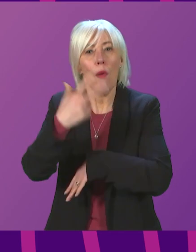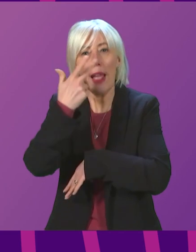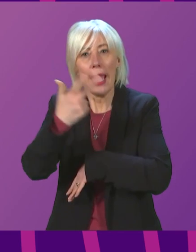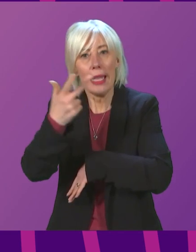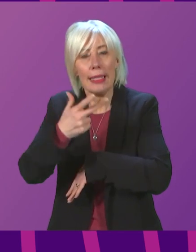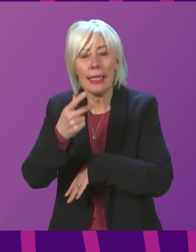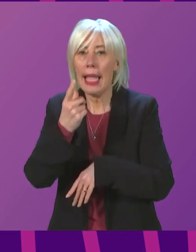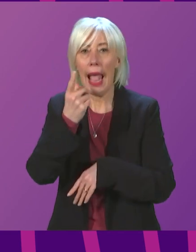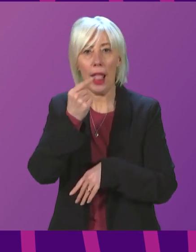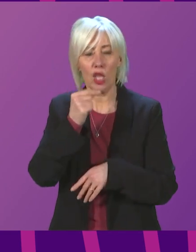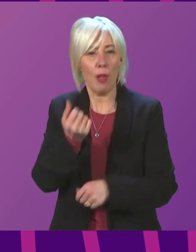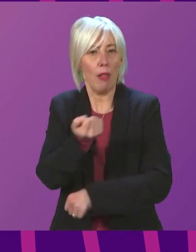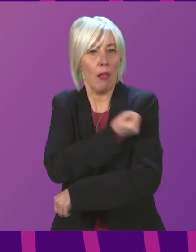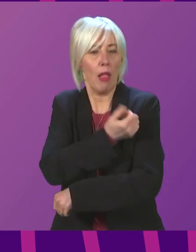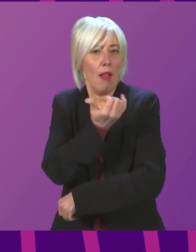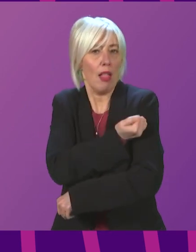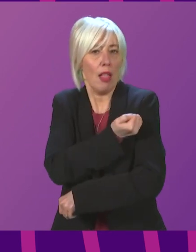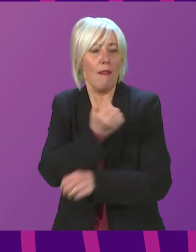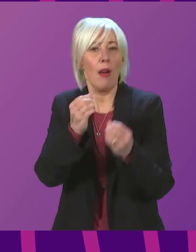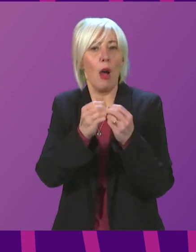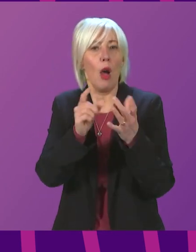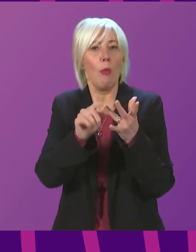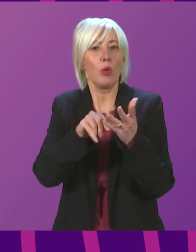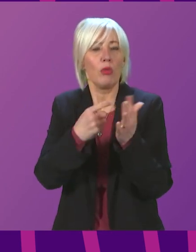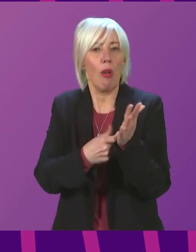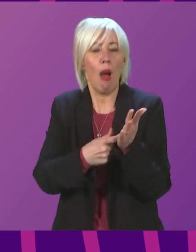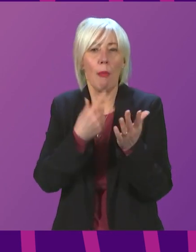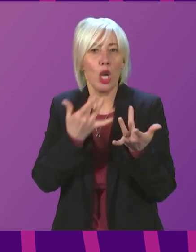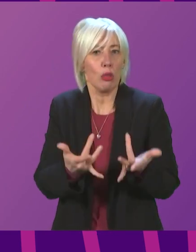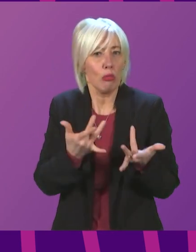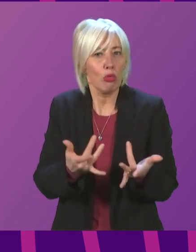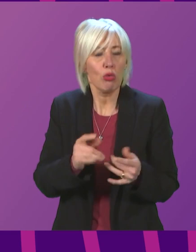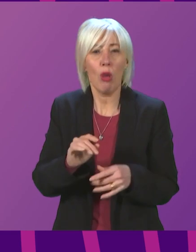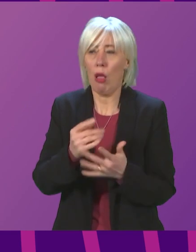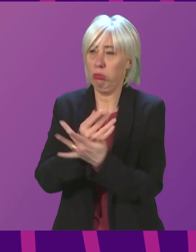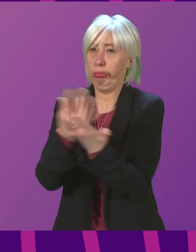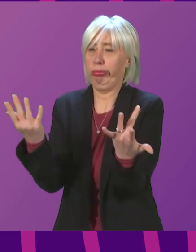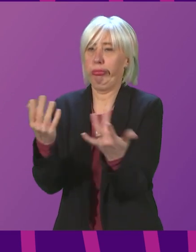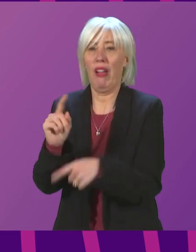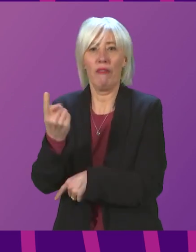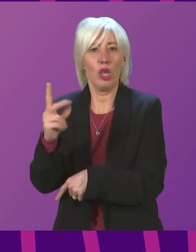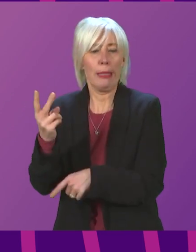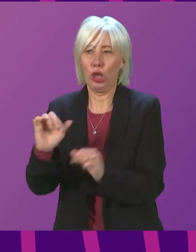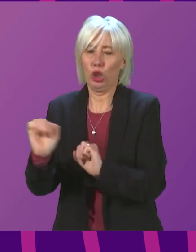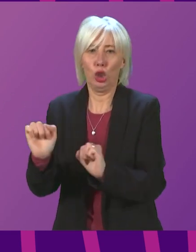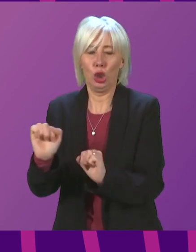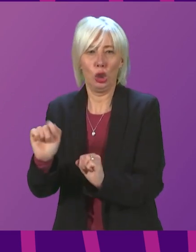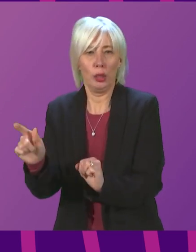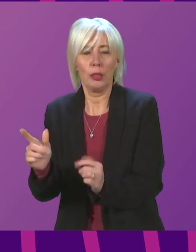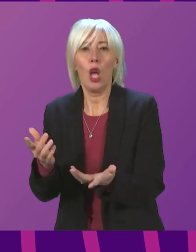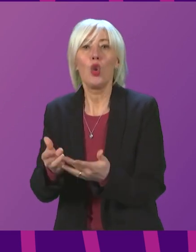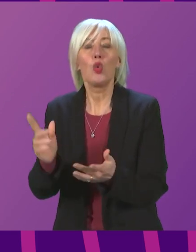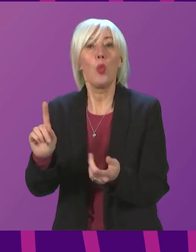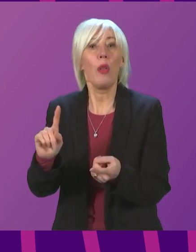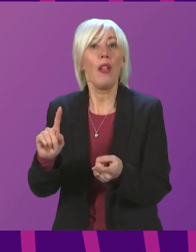booster, but haven't had it yet. And there are hundreds of thousands more who have not yet had a first or second dose. So will the First Minister therefore commit to